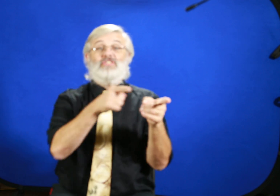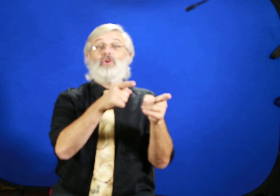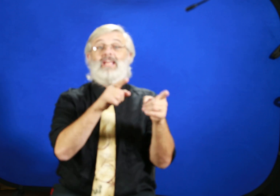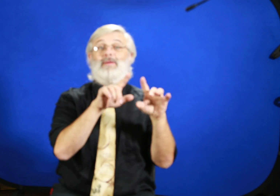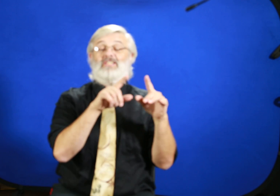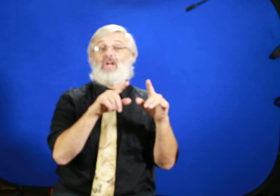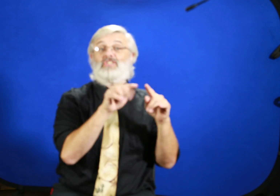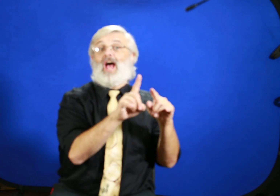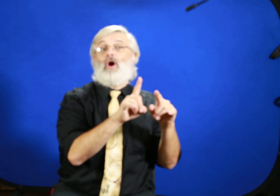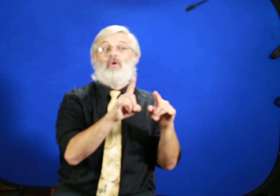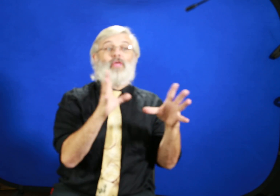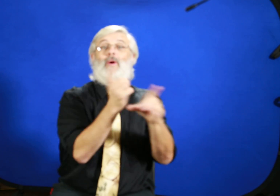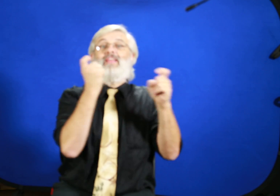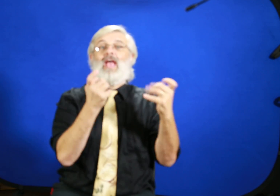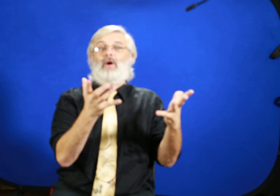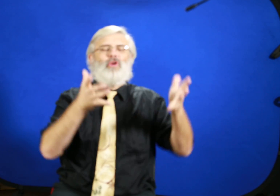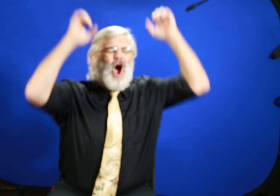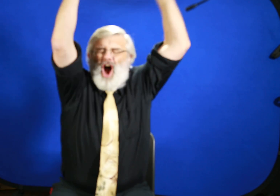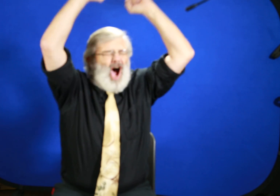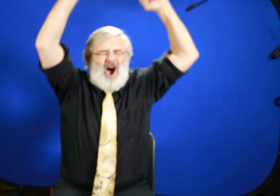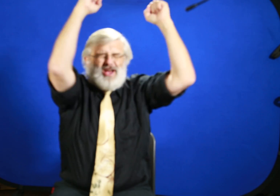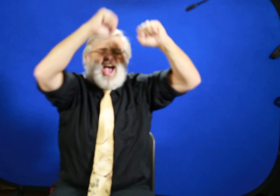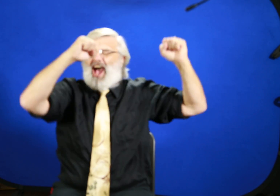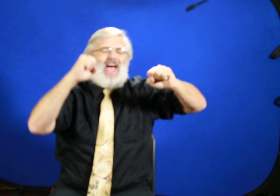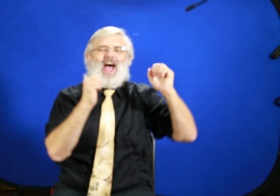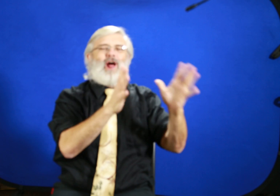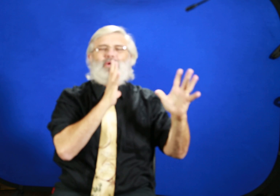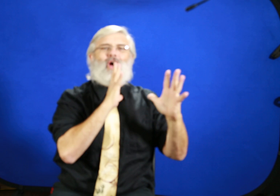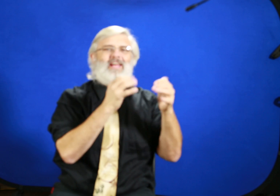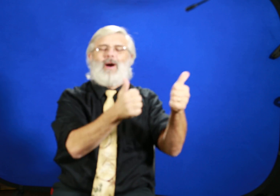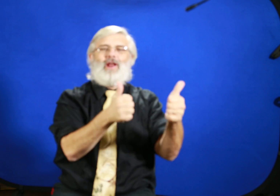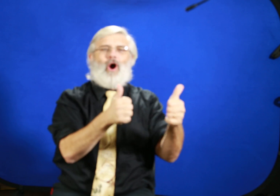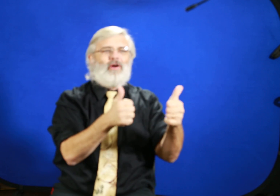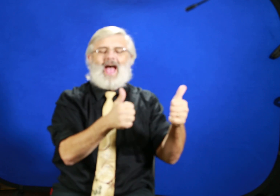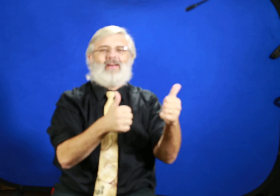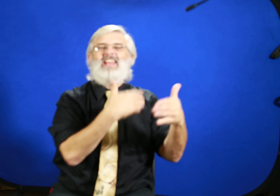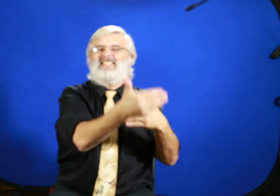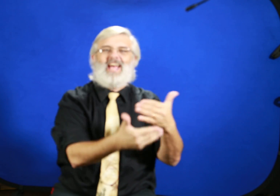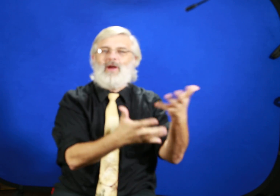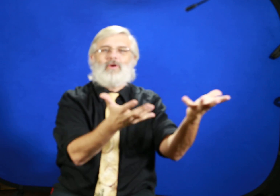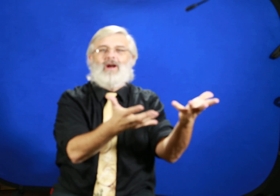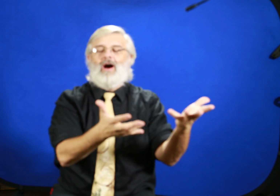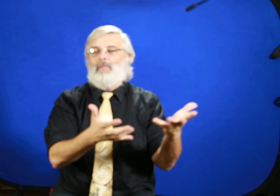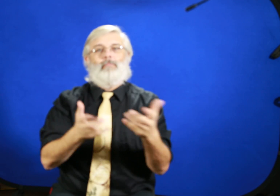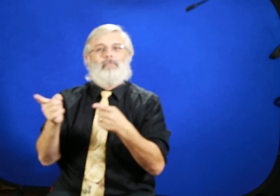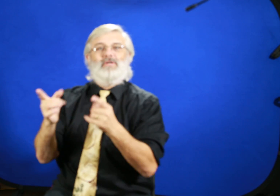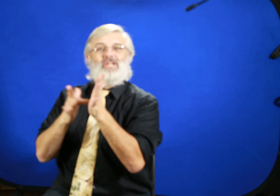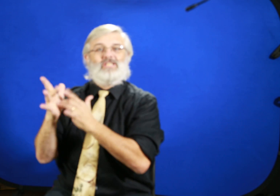your team gets a touchdown or they win the game. What do you do? Oh, yeah, yeah, we're talking about it. Oh, yeah, the next day we're, but Jesus